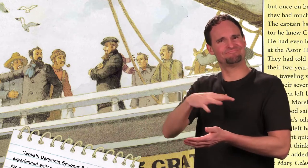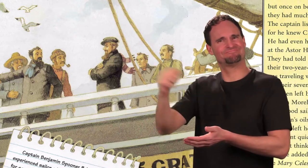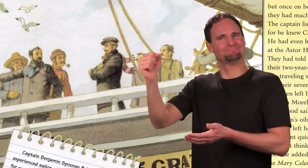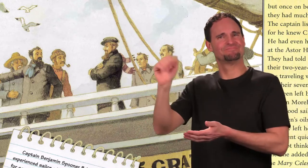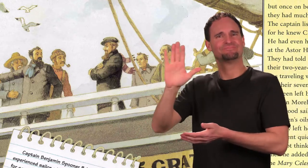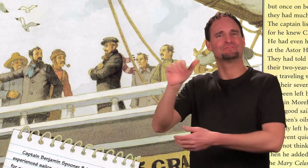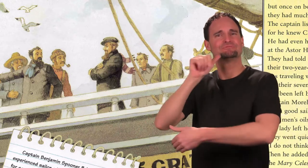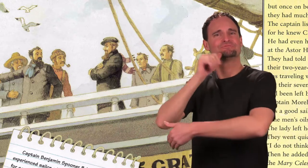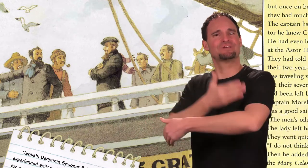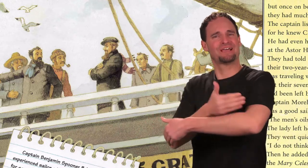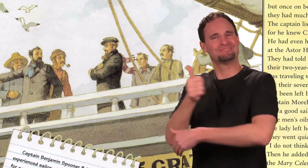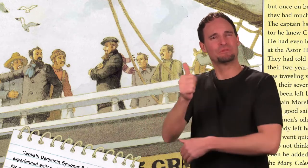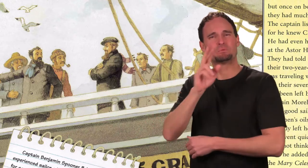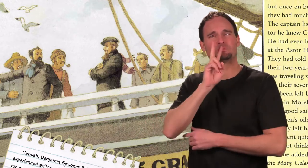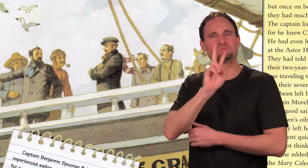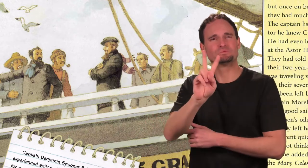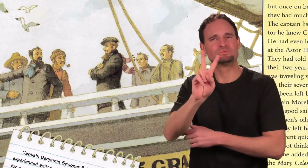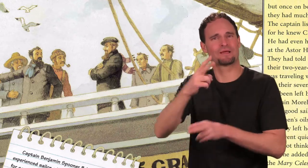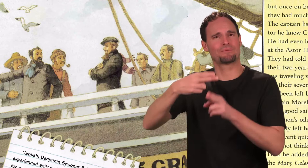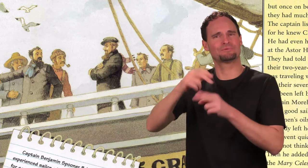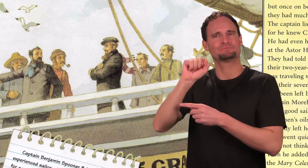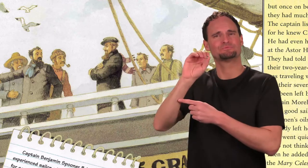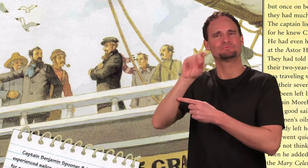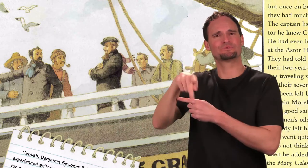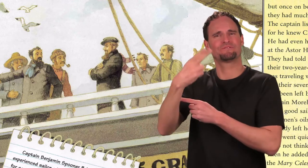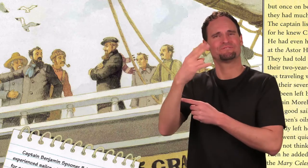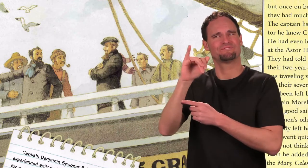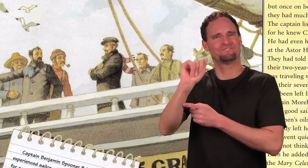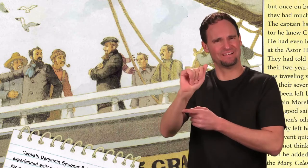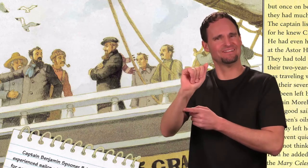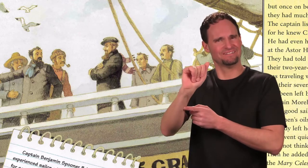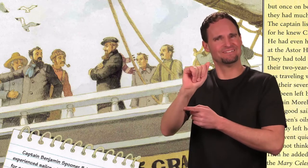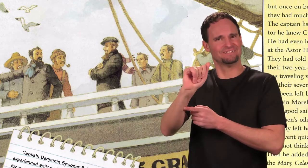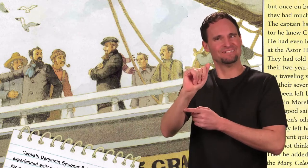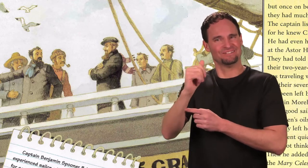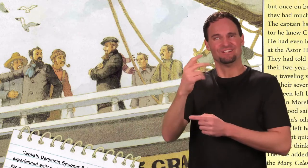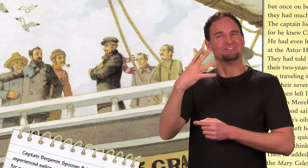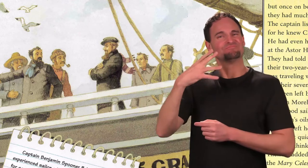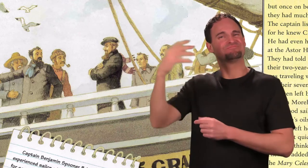but their seven-year-old son, Arthur, had been left behind to go to school.